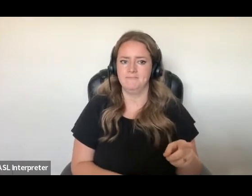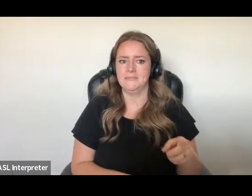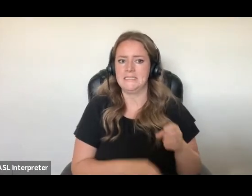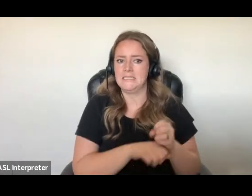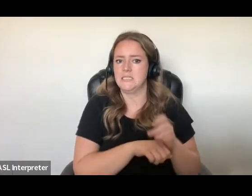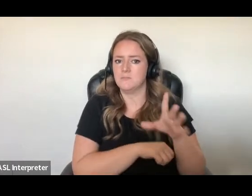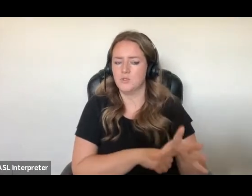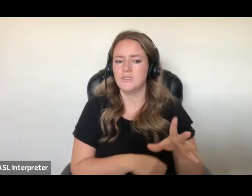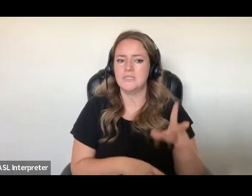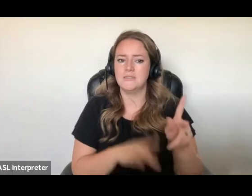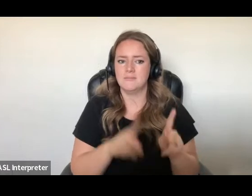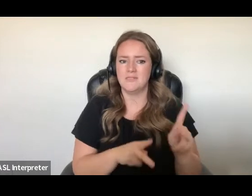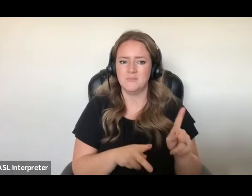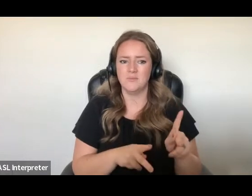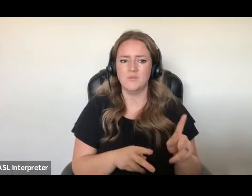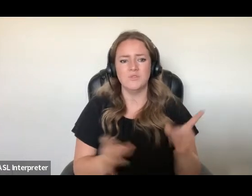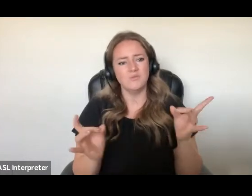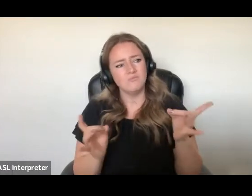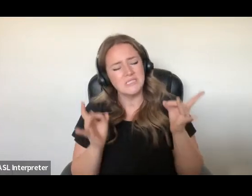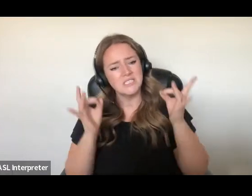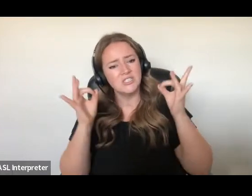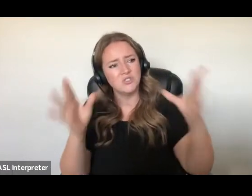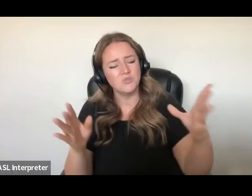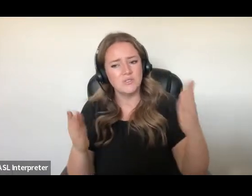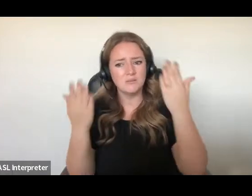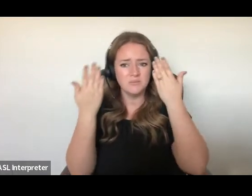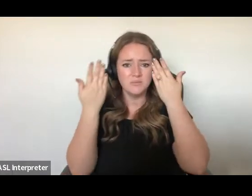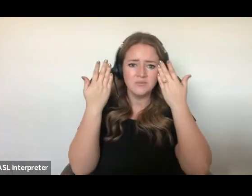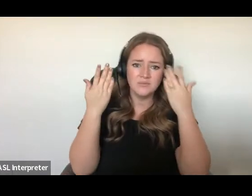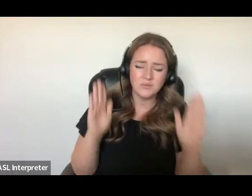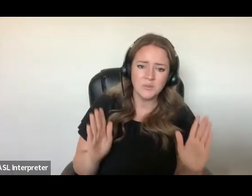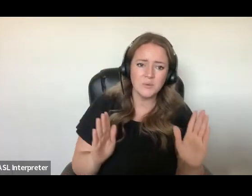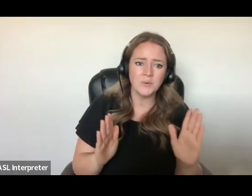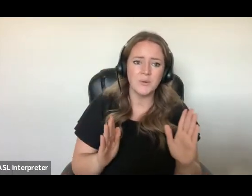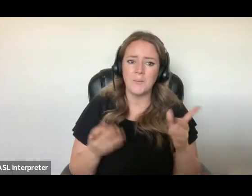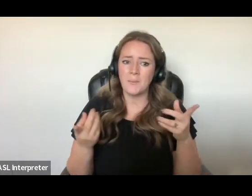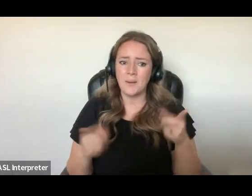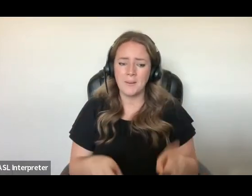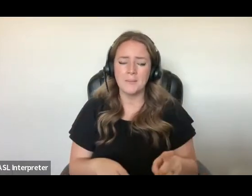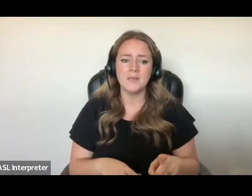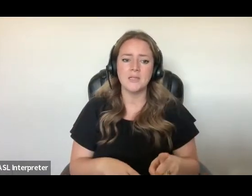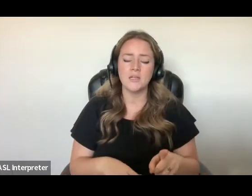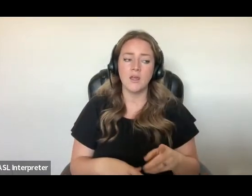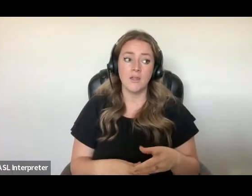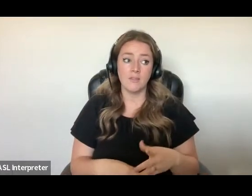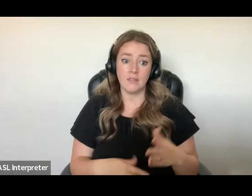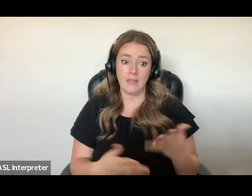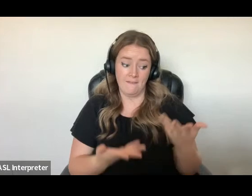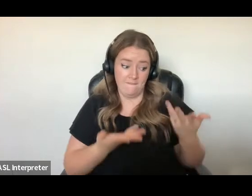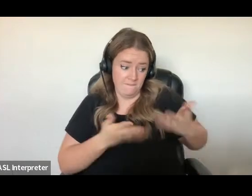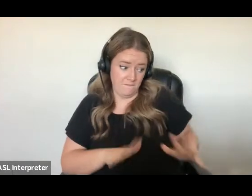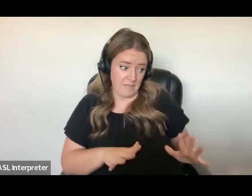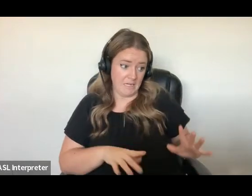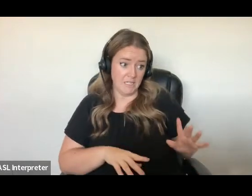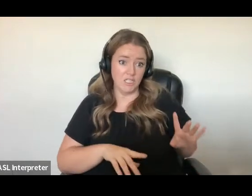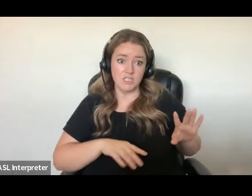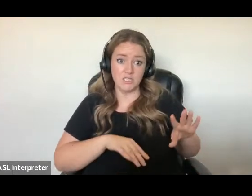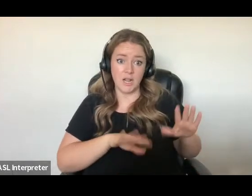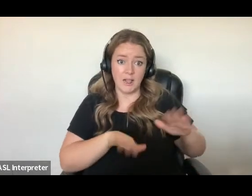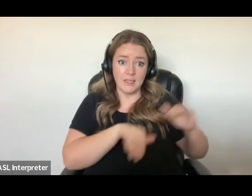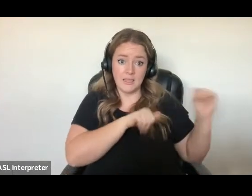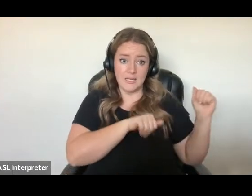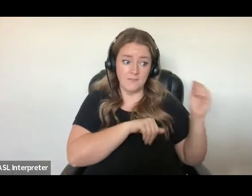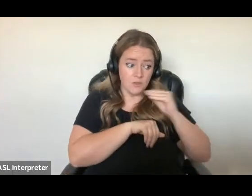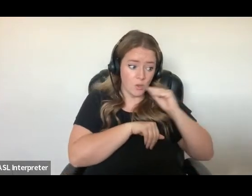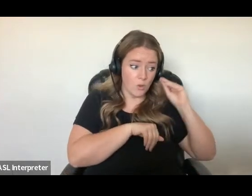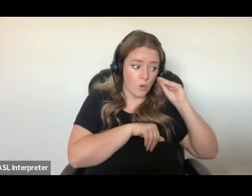time and under conditions of extreme uncertainty. Already displaced from their place of origin and having potentially traveled considerable distances at considerable